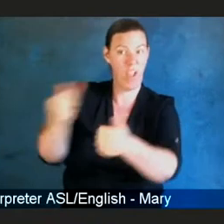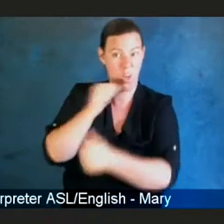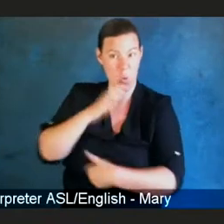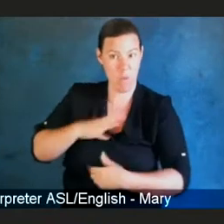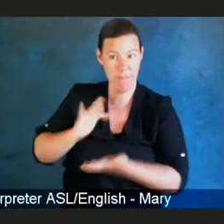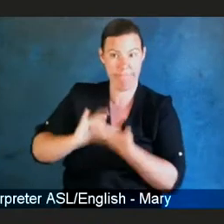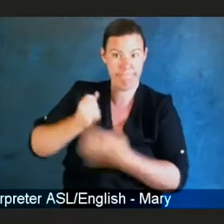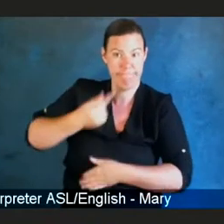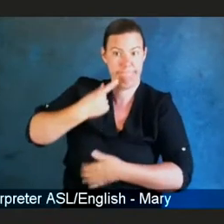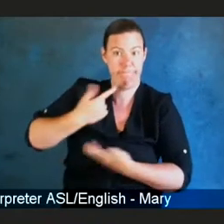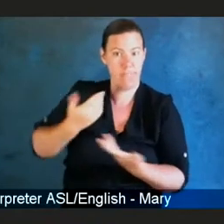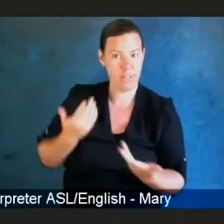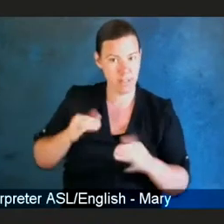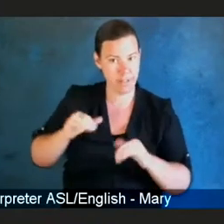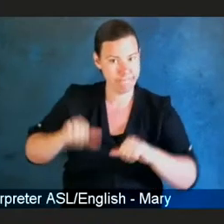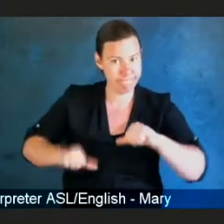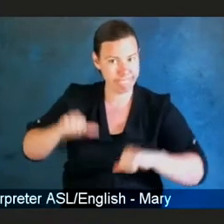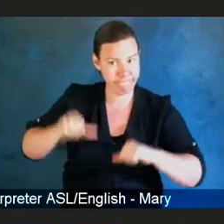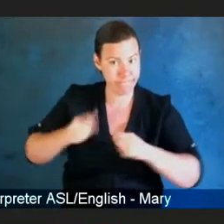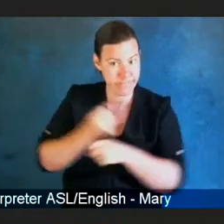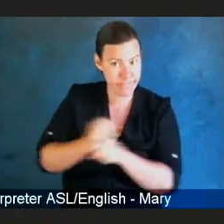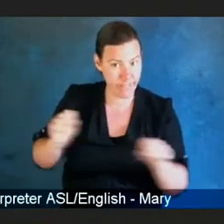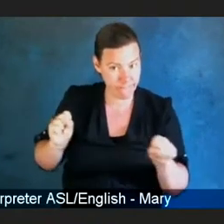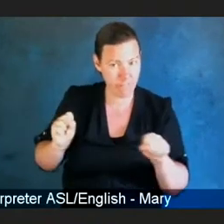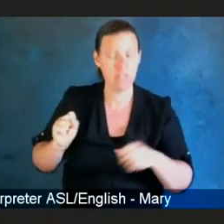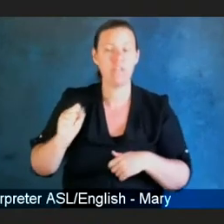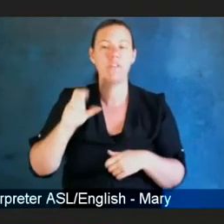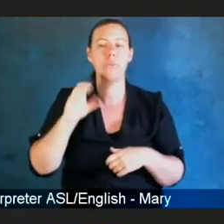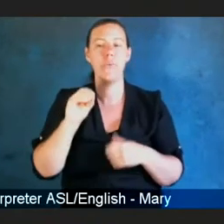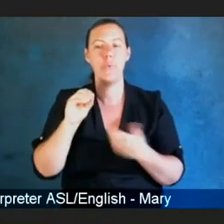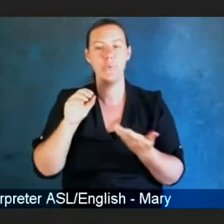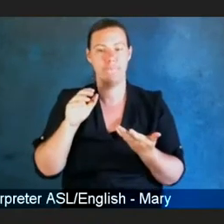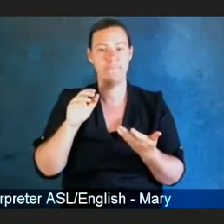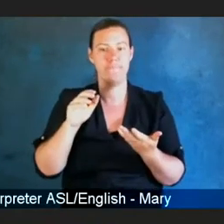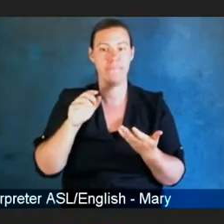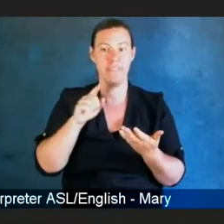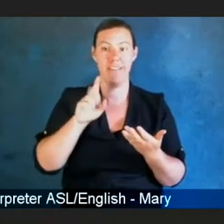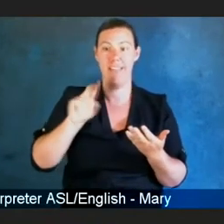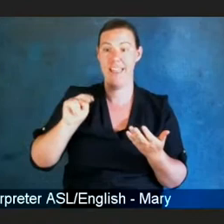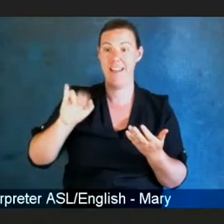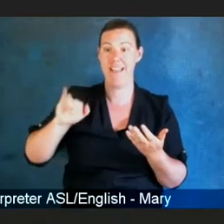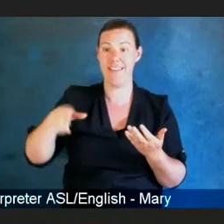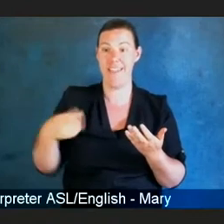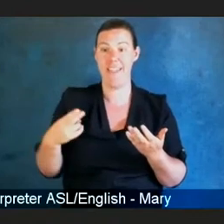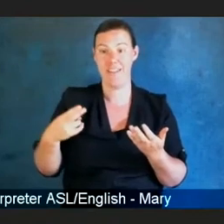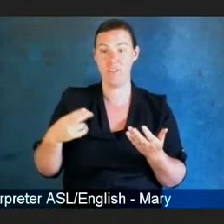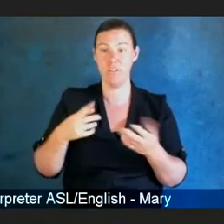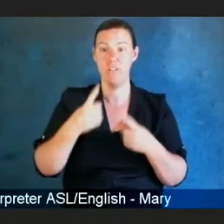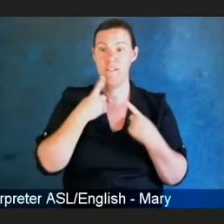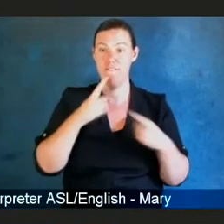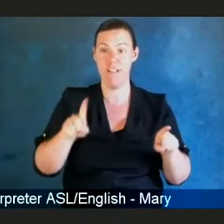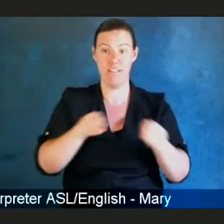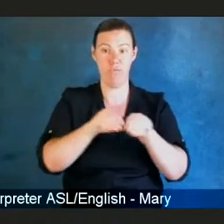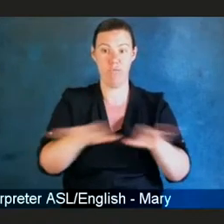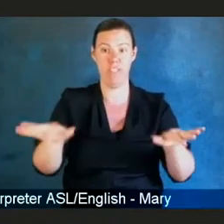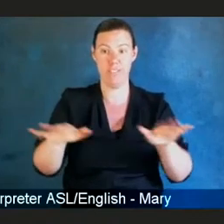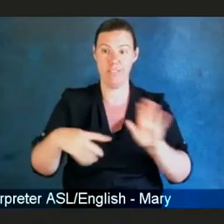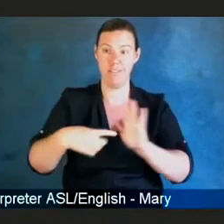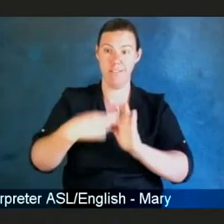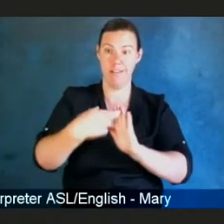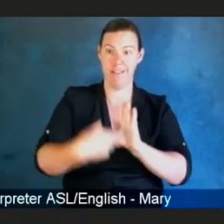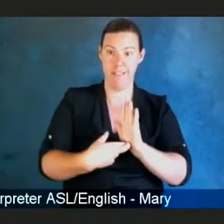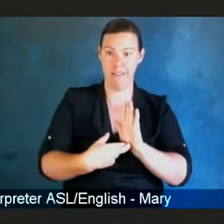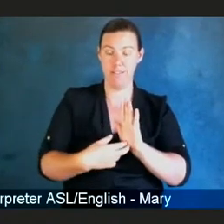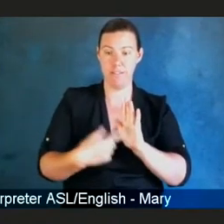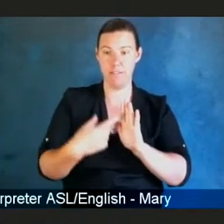on the inclusion of women and minorities in research. But you look back now 15 years later,